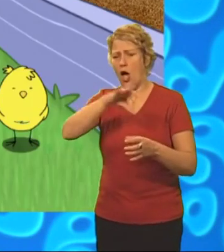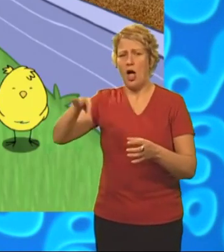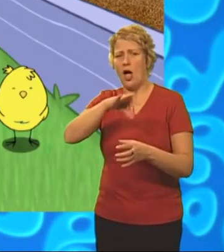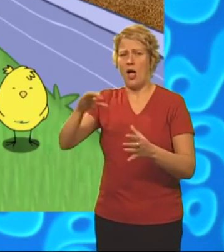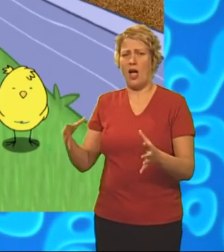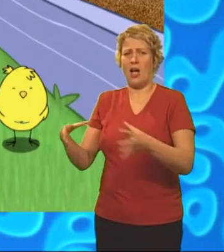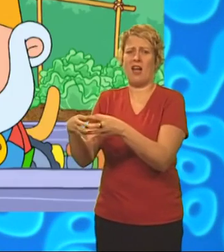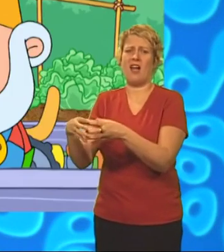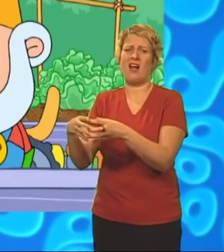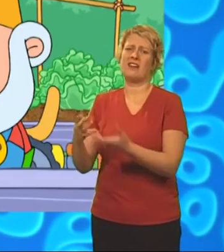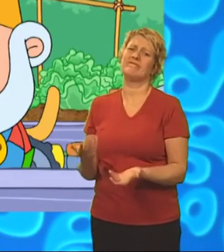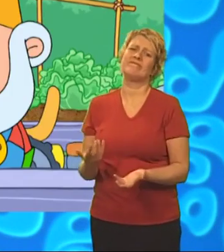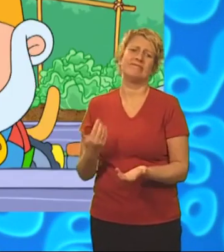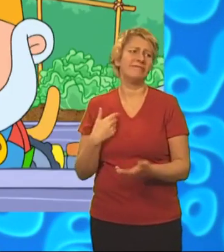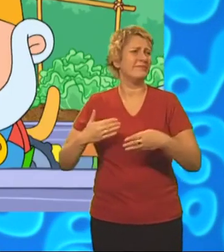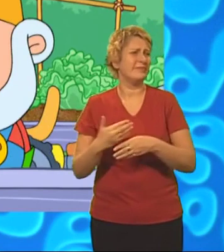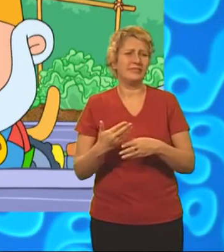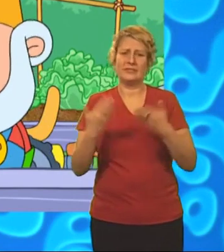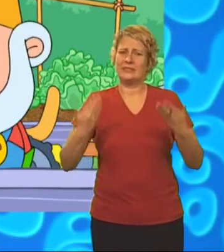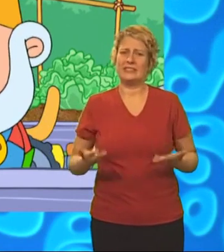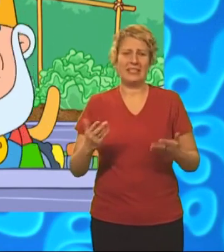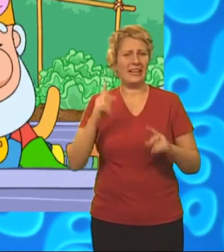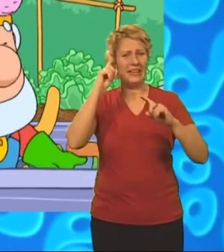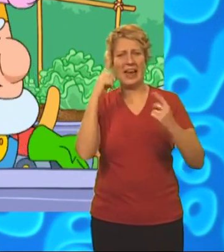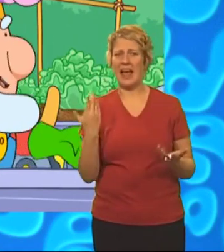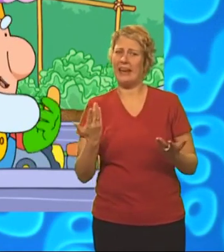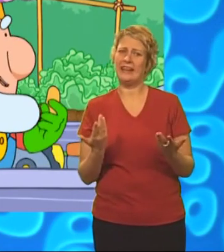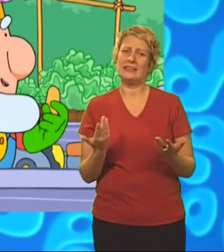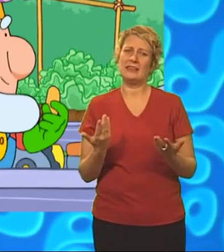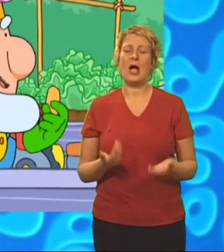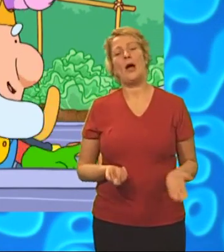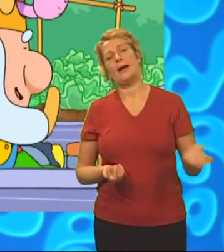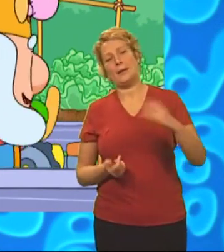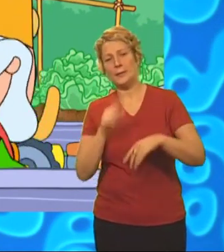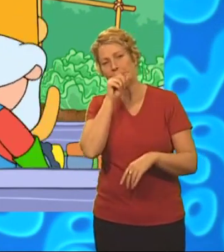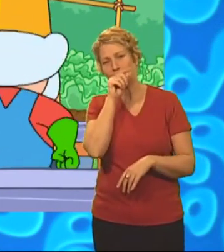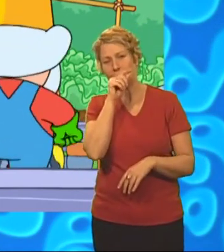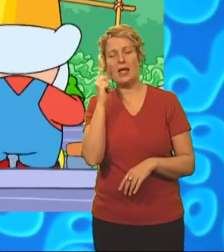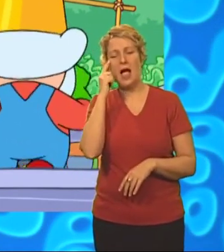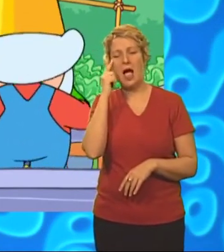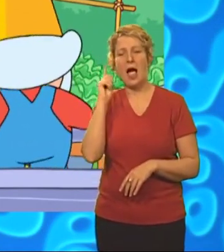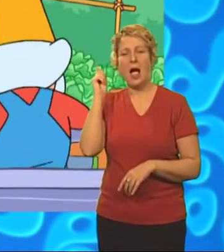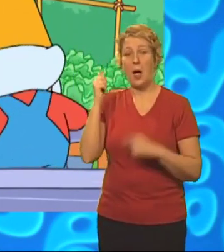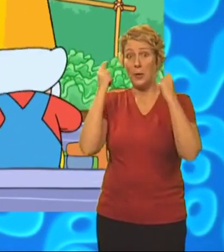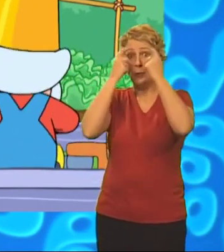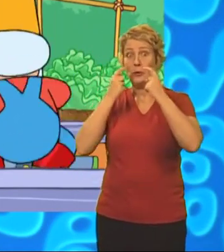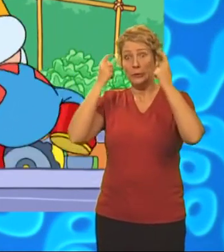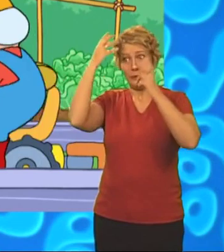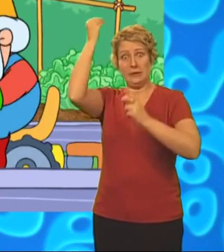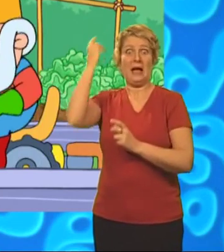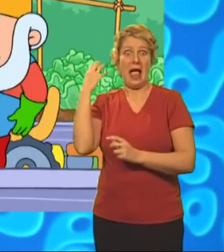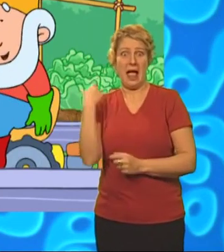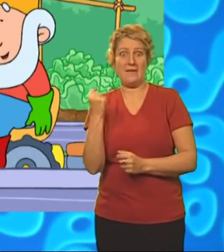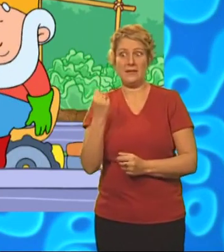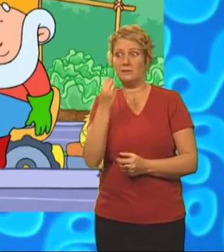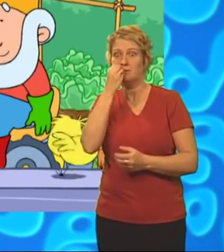again. I can see I'm not going to get anything done today. Come on, Chirpy. Let's go and see if that bird feeder of Percy's